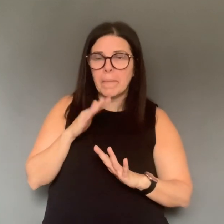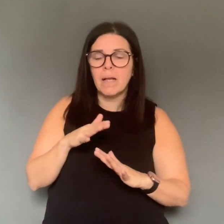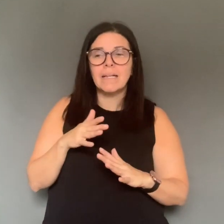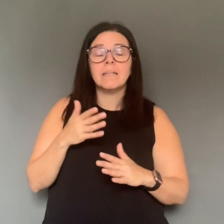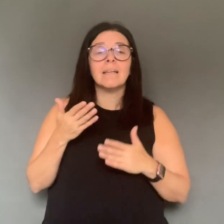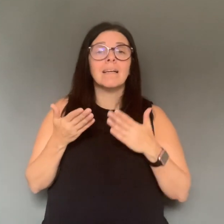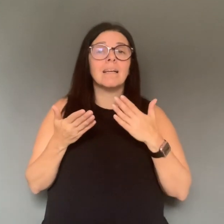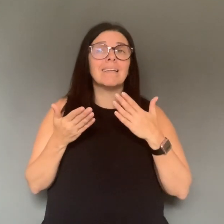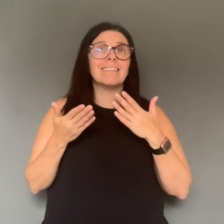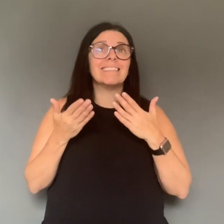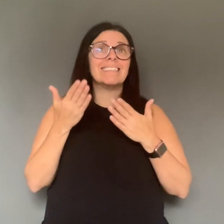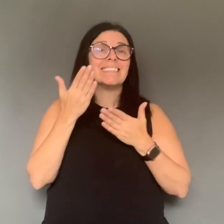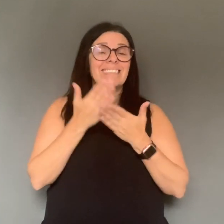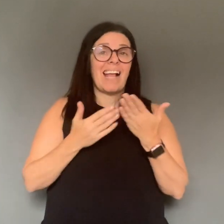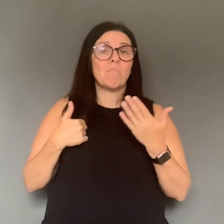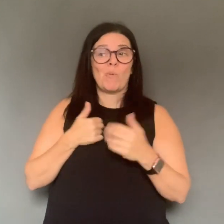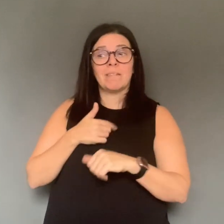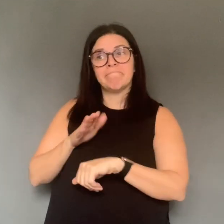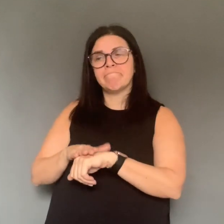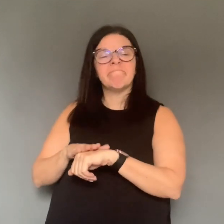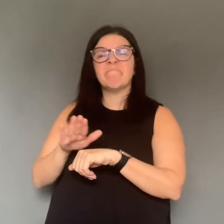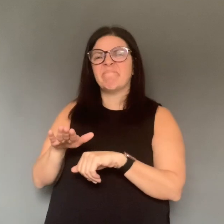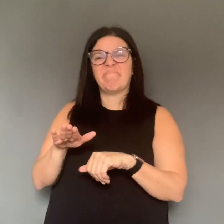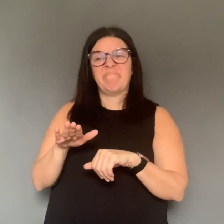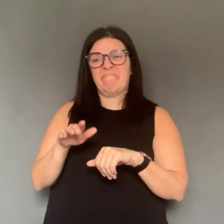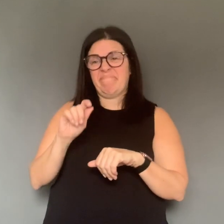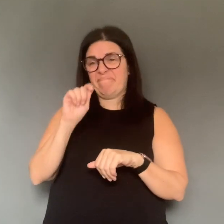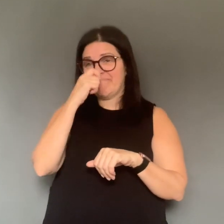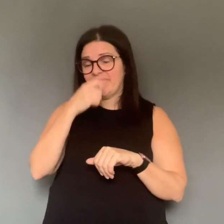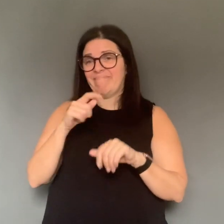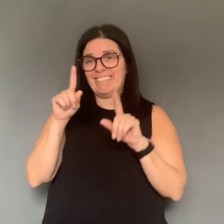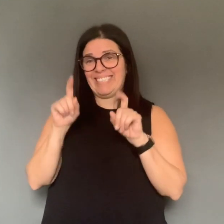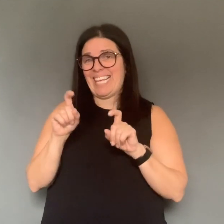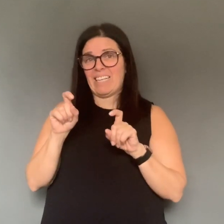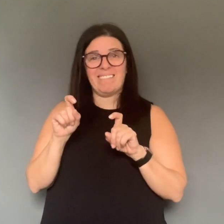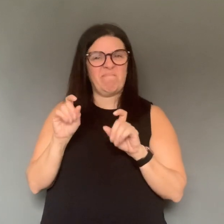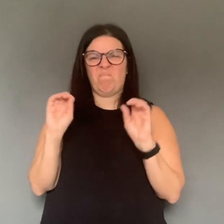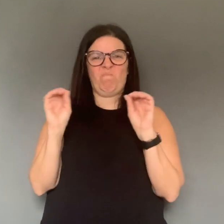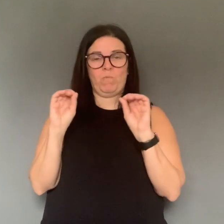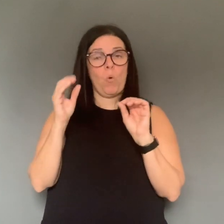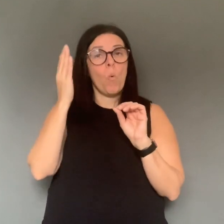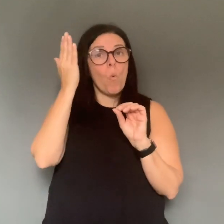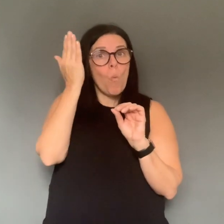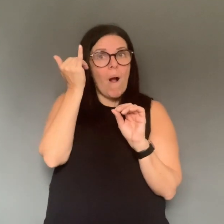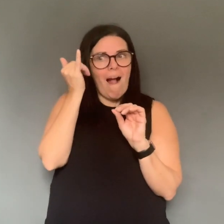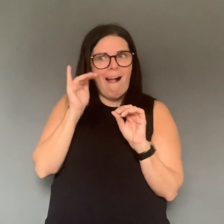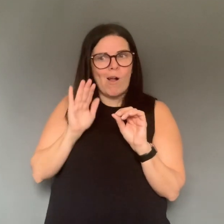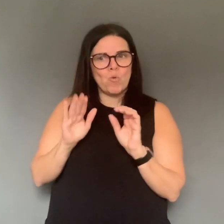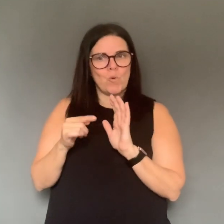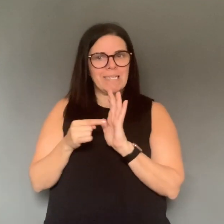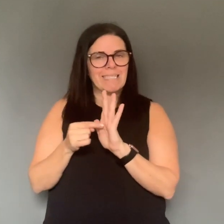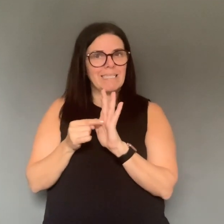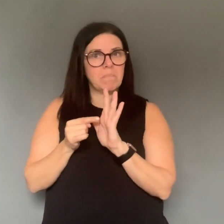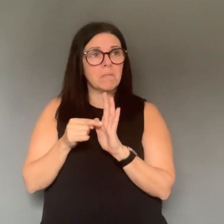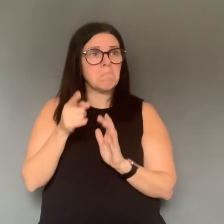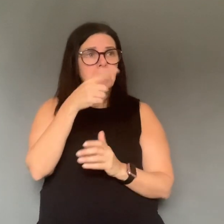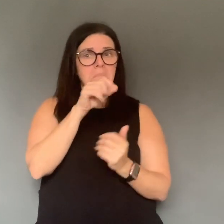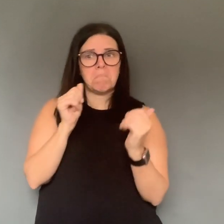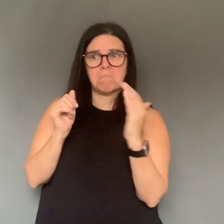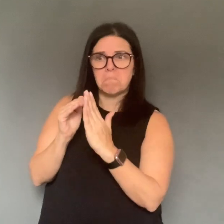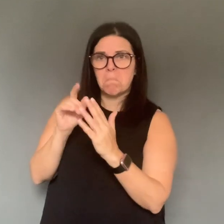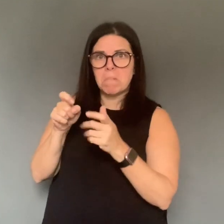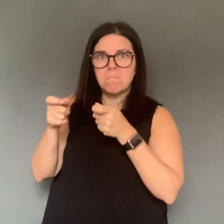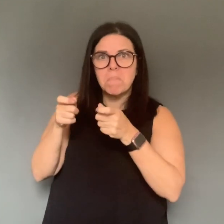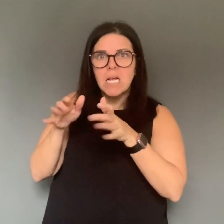those individuals, the direction could be that don't bother getting tested because your clinical management